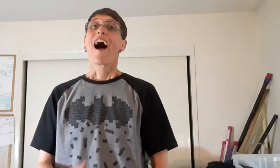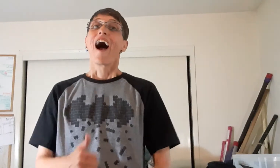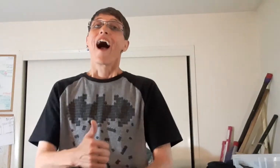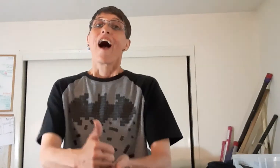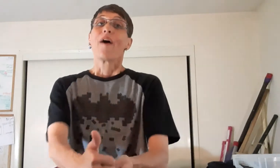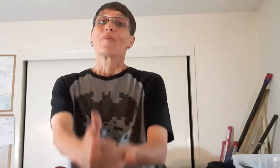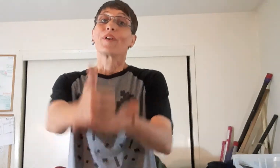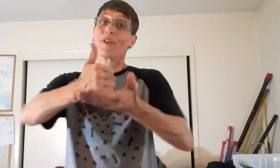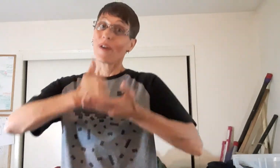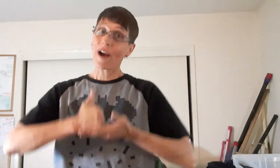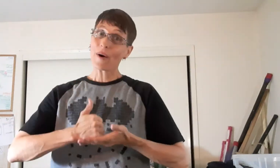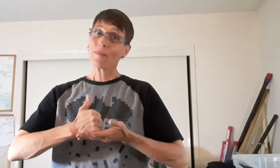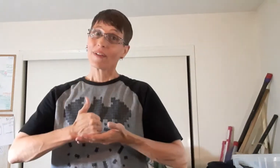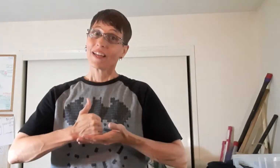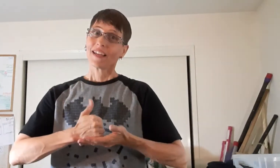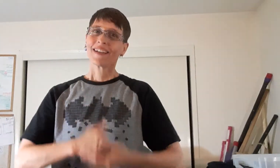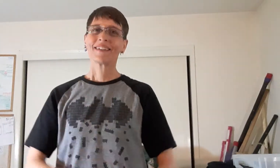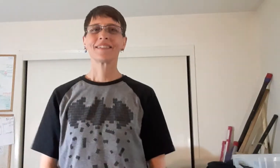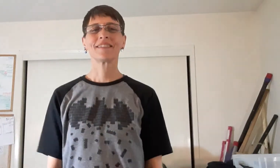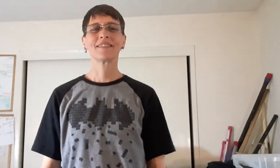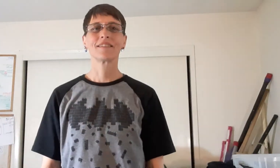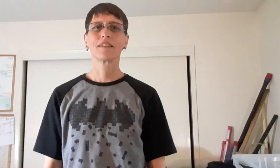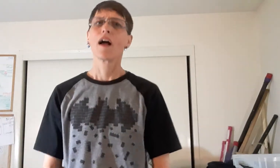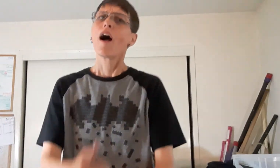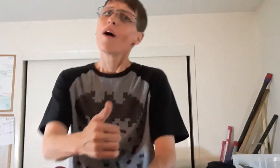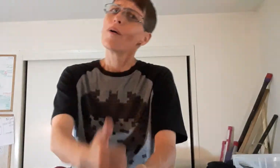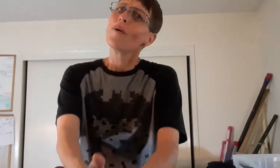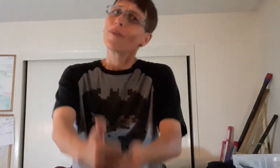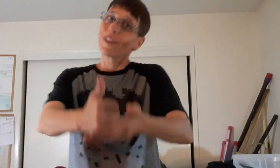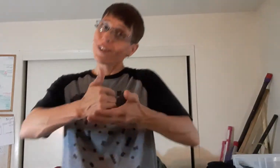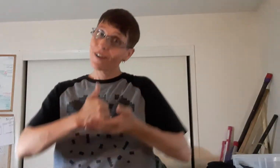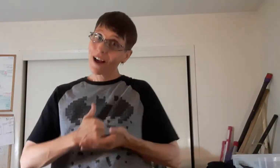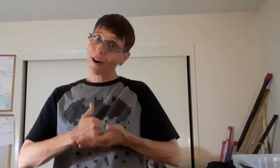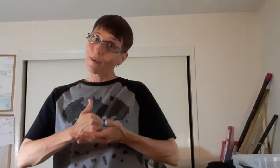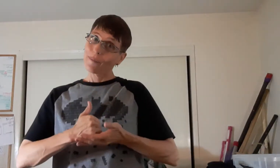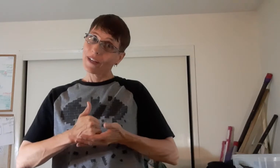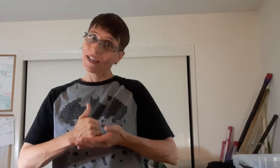Will you help me? Will you help me?